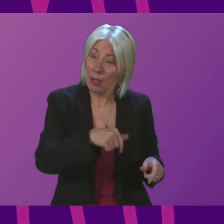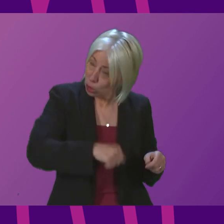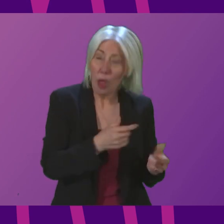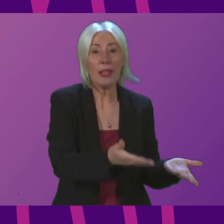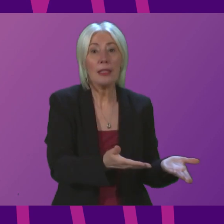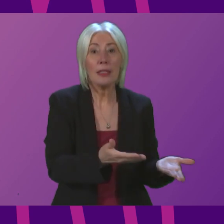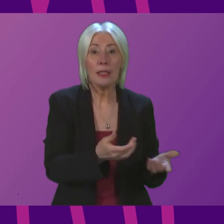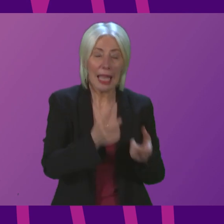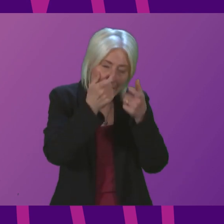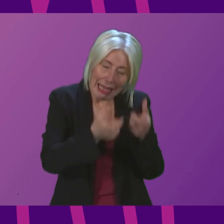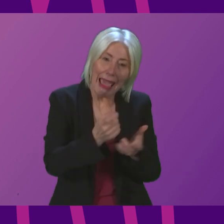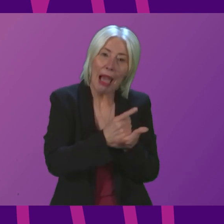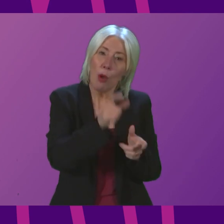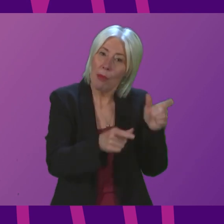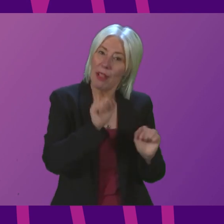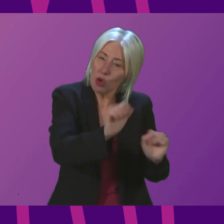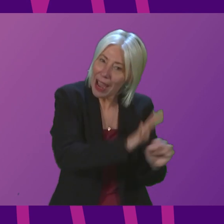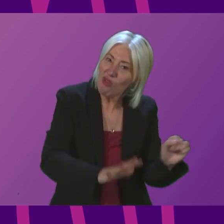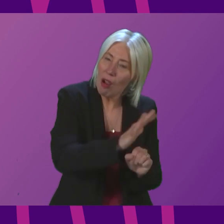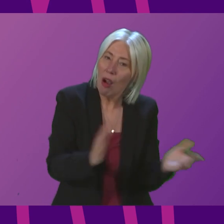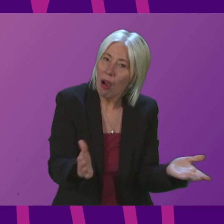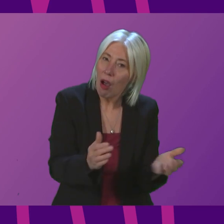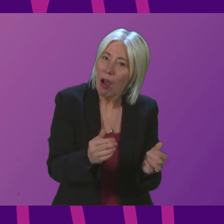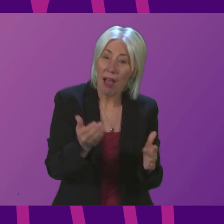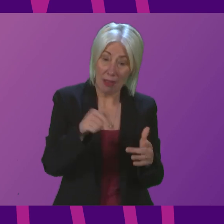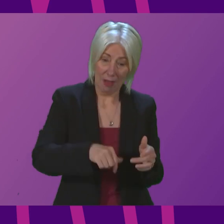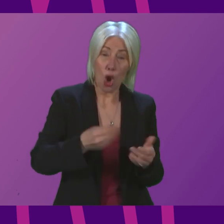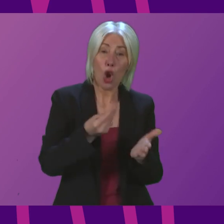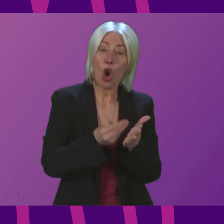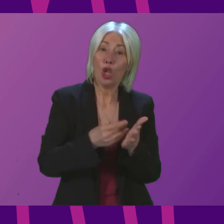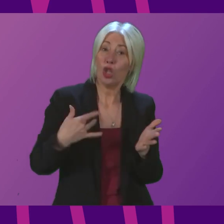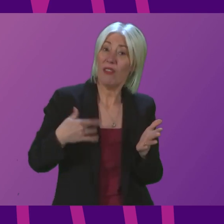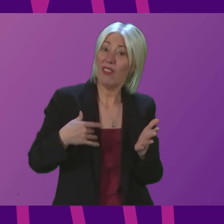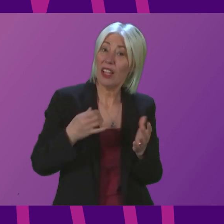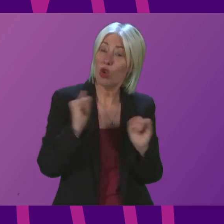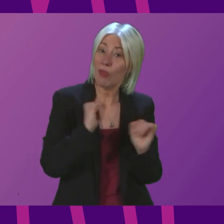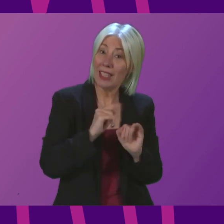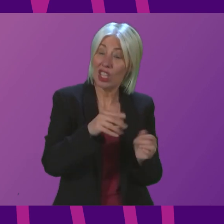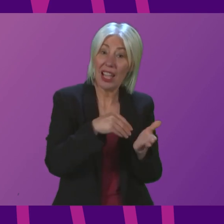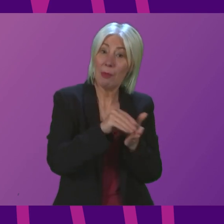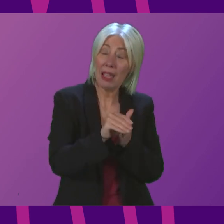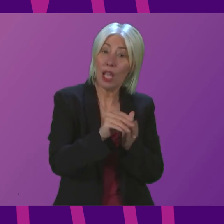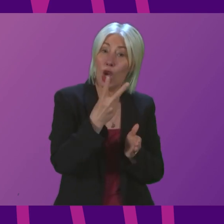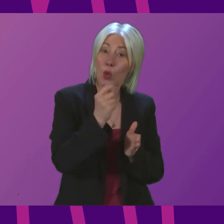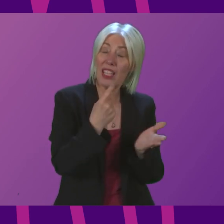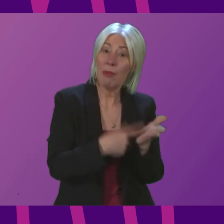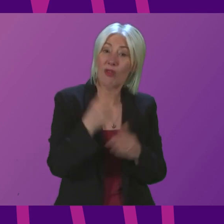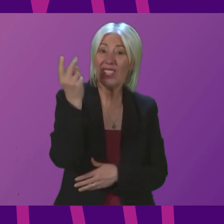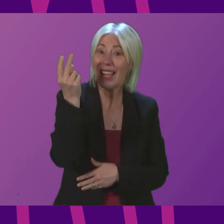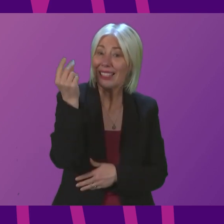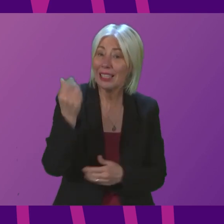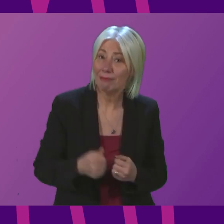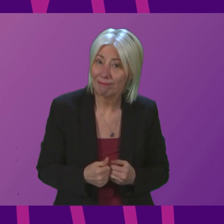hear about your constituents in the middle of a cost of living crisis she has to spend £20 on a taxi